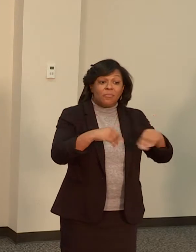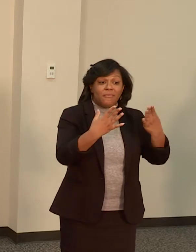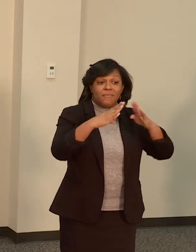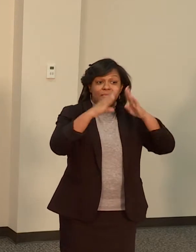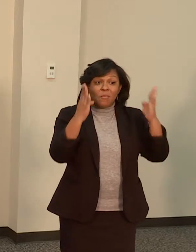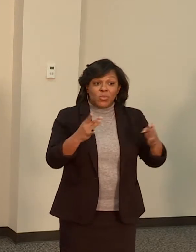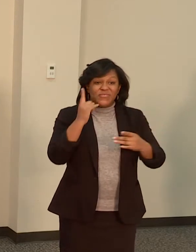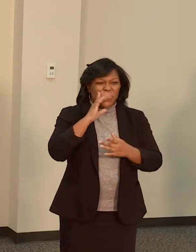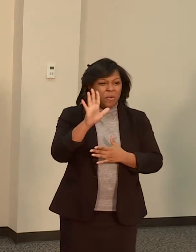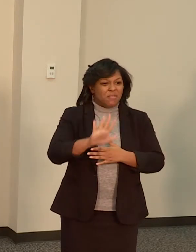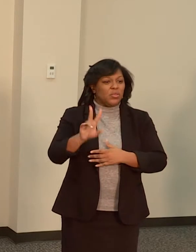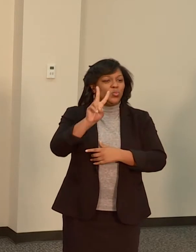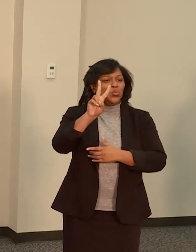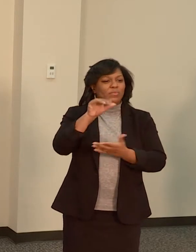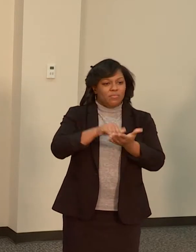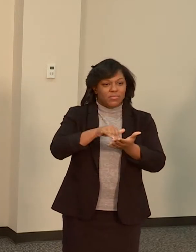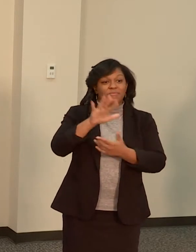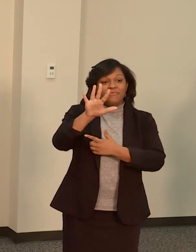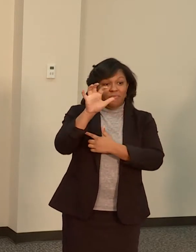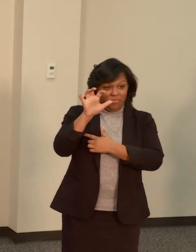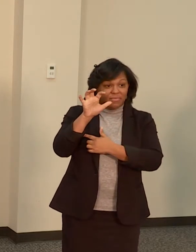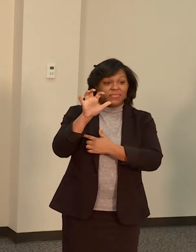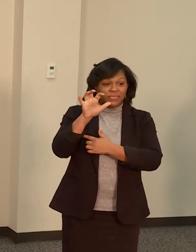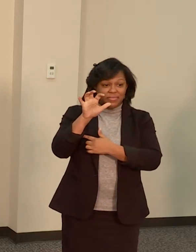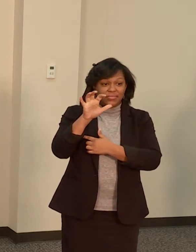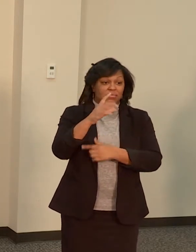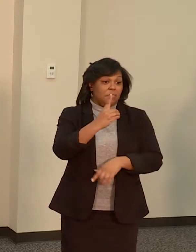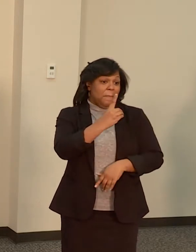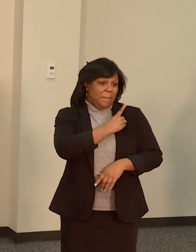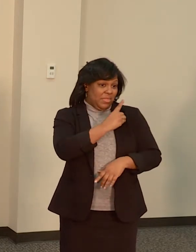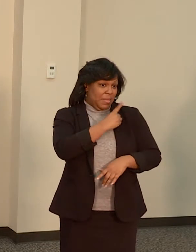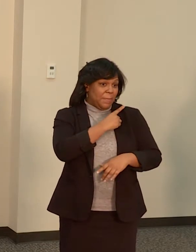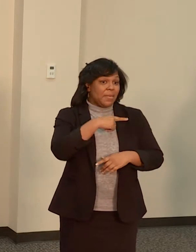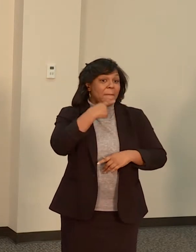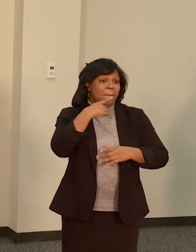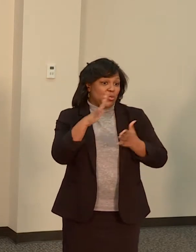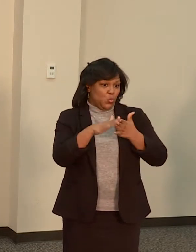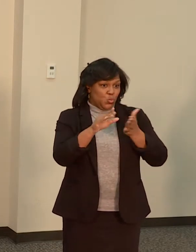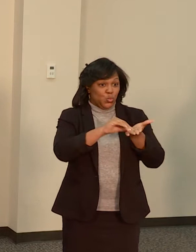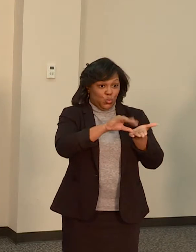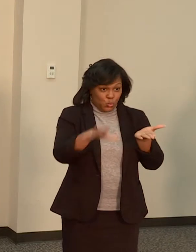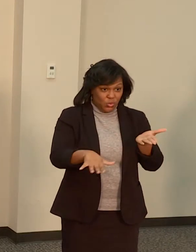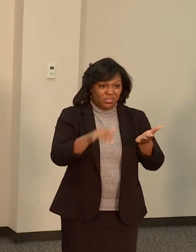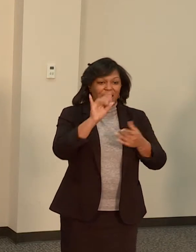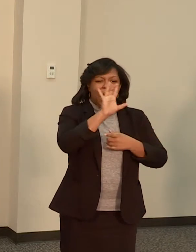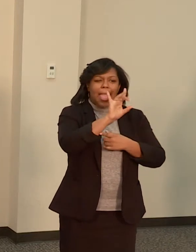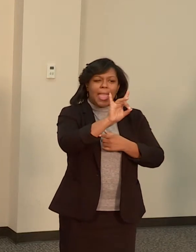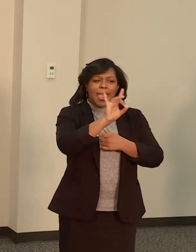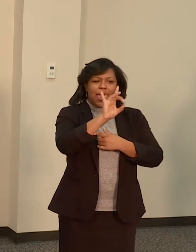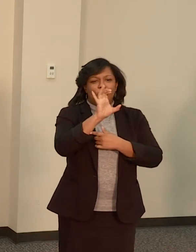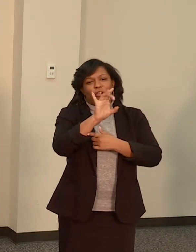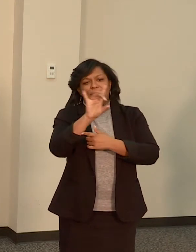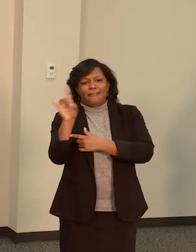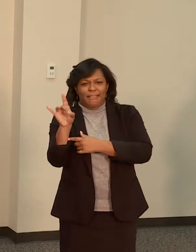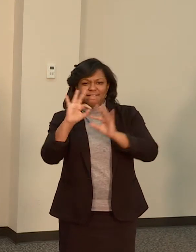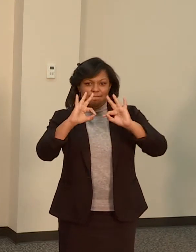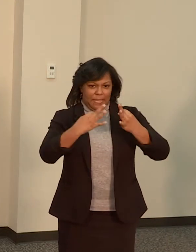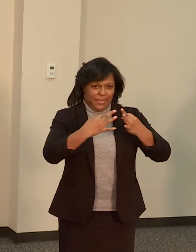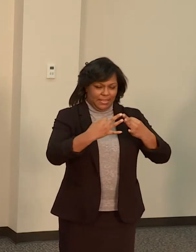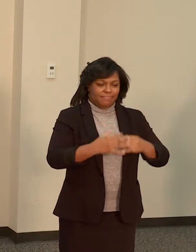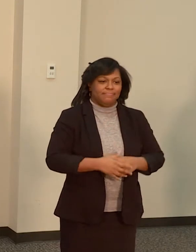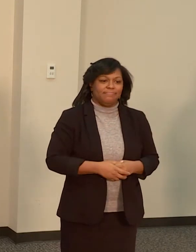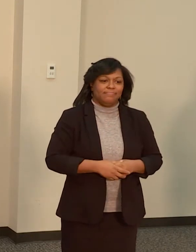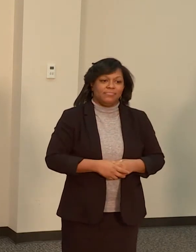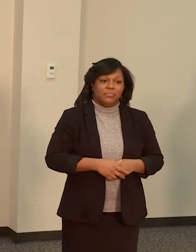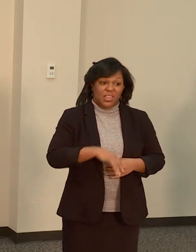Minneapolis public school students and 888 families. And that support effectively takes two forms. It's